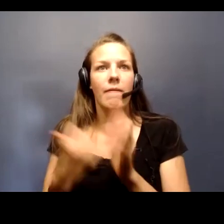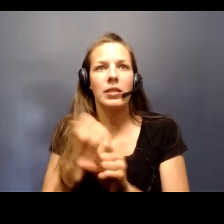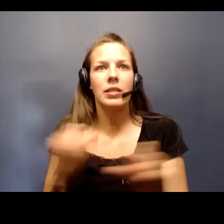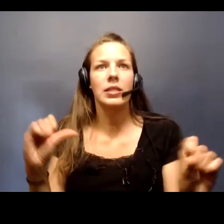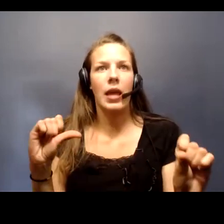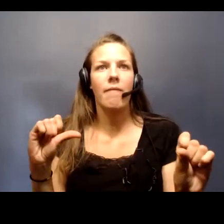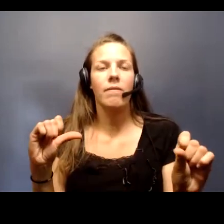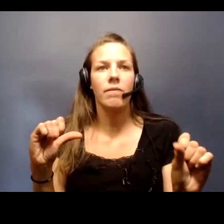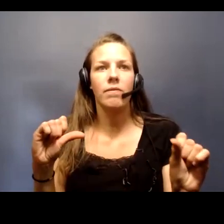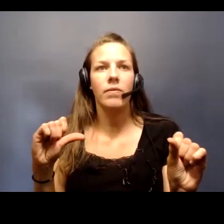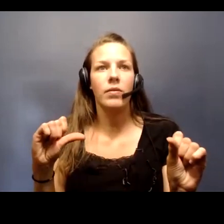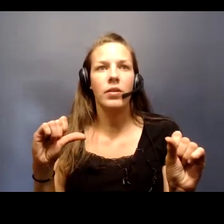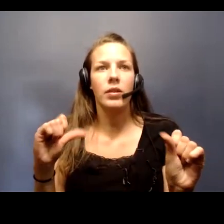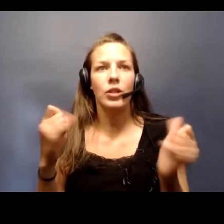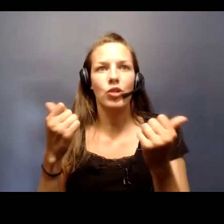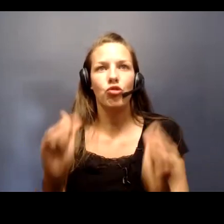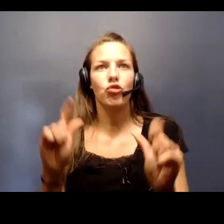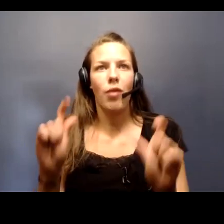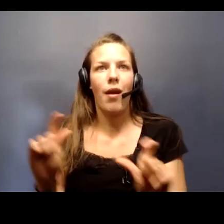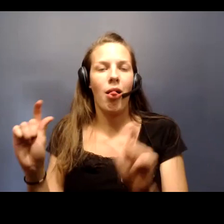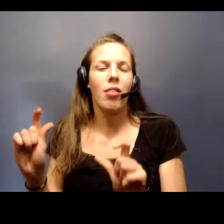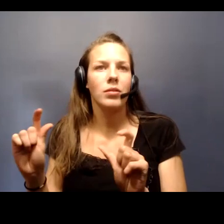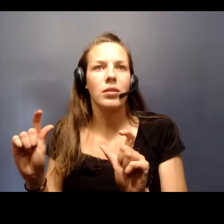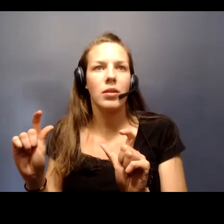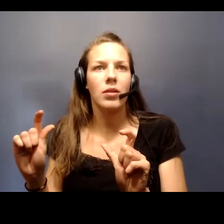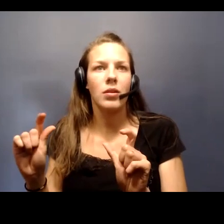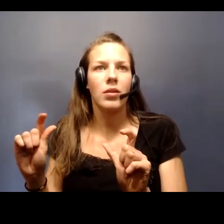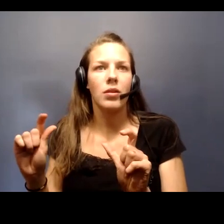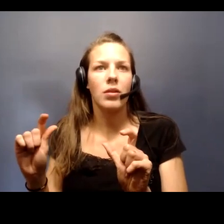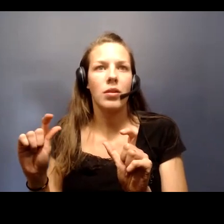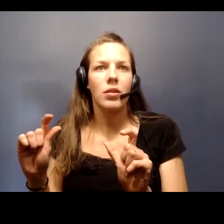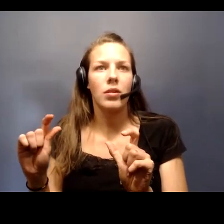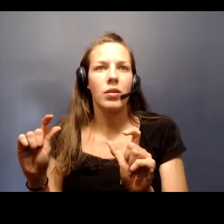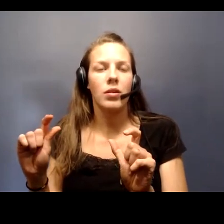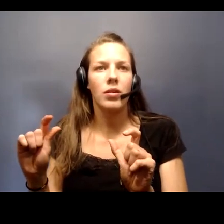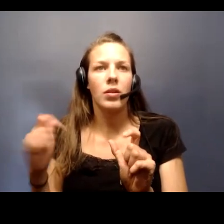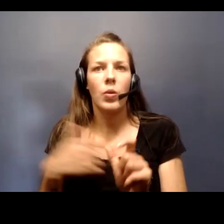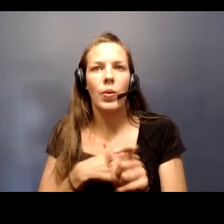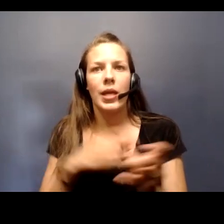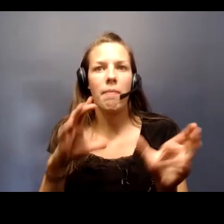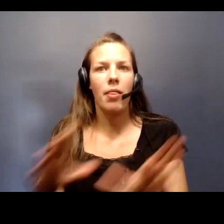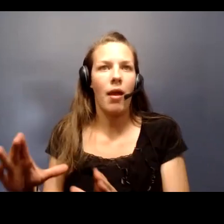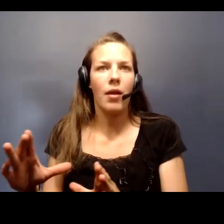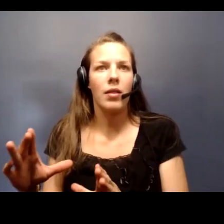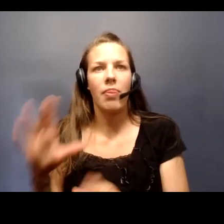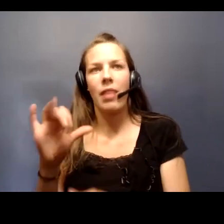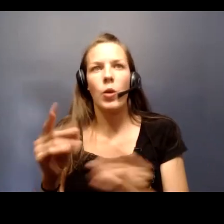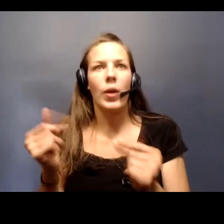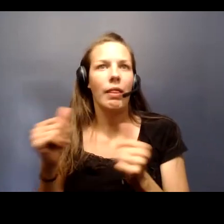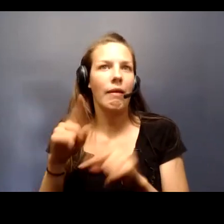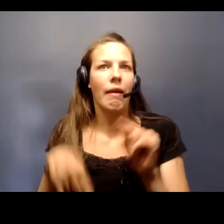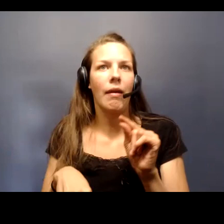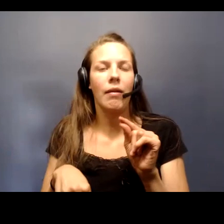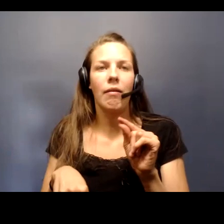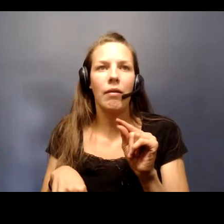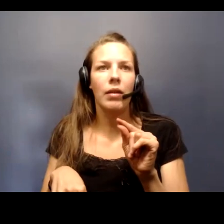safe in trials in the trials that are planned that quickly. It takes